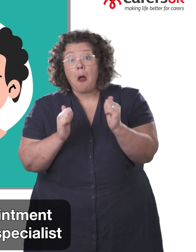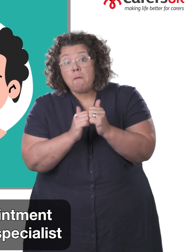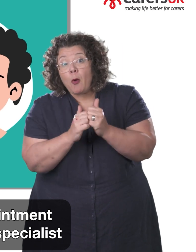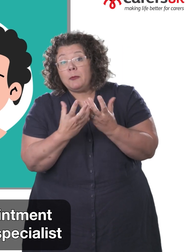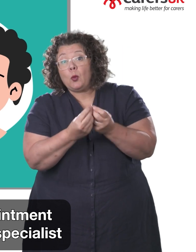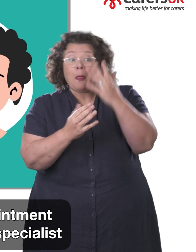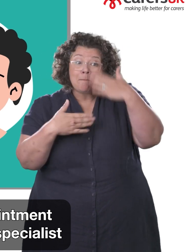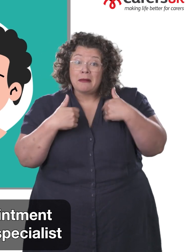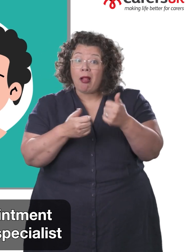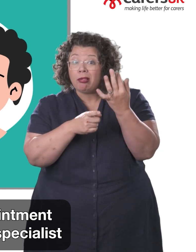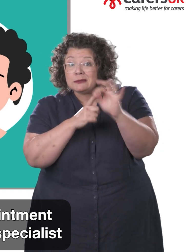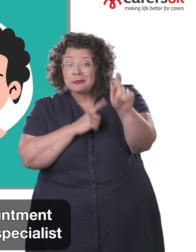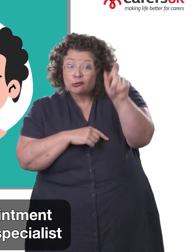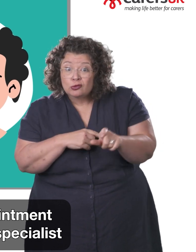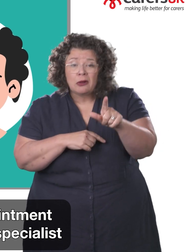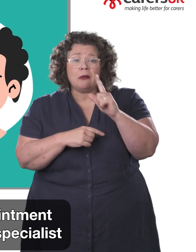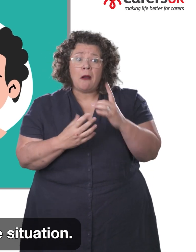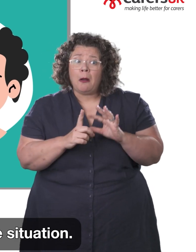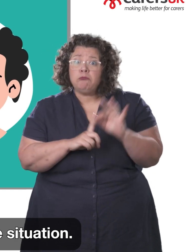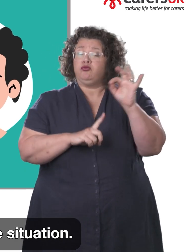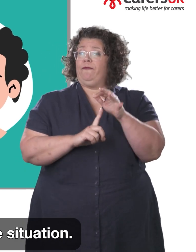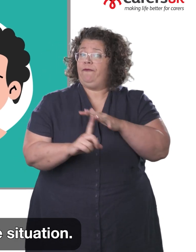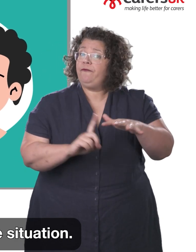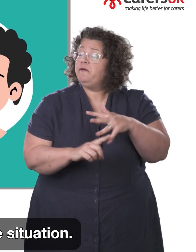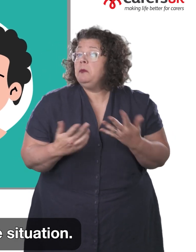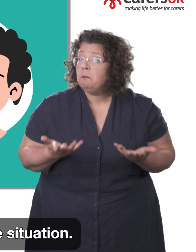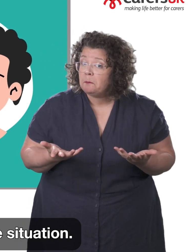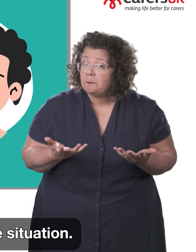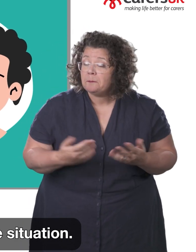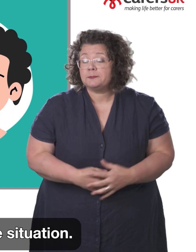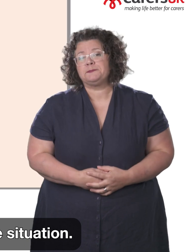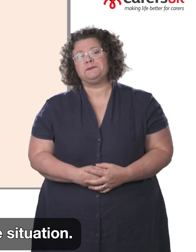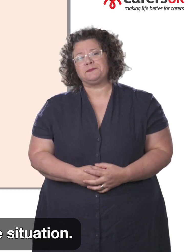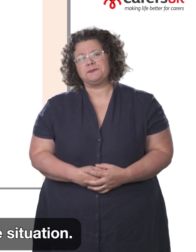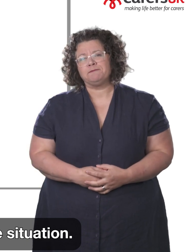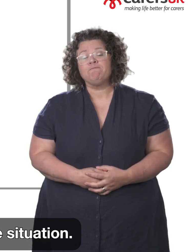Sometimes, an appointment with a mental health specialist can help to improve the situation.